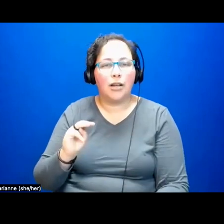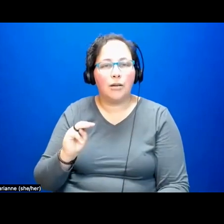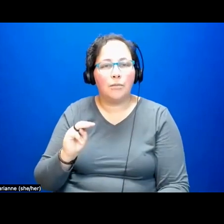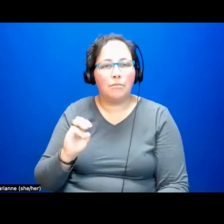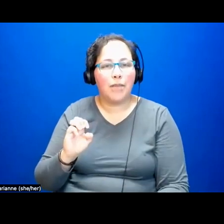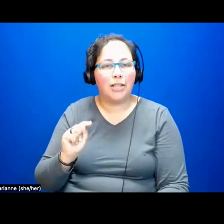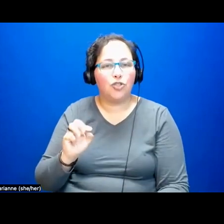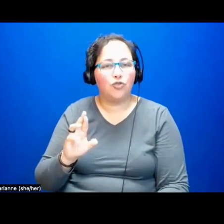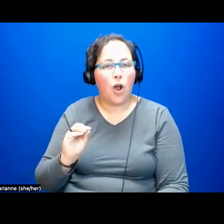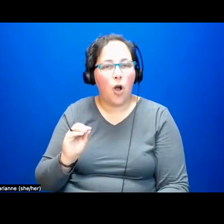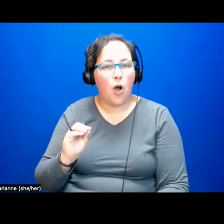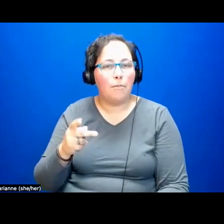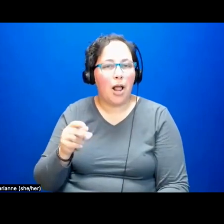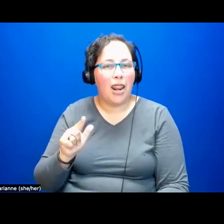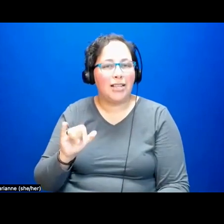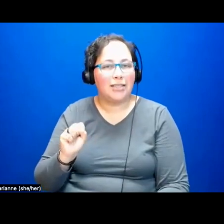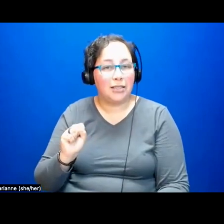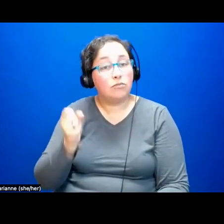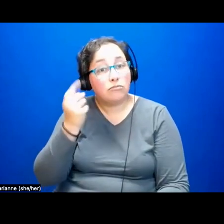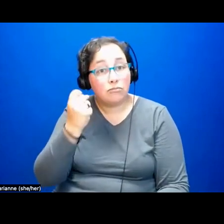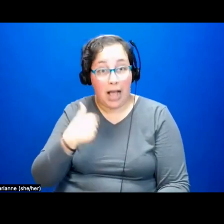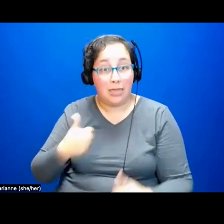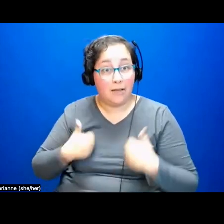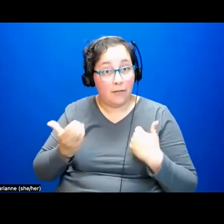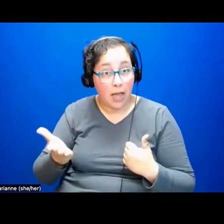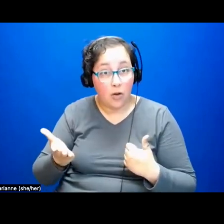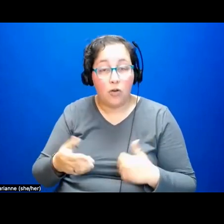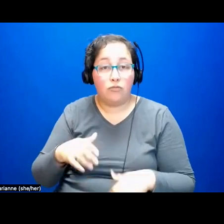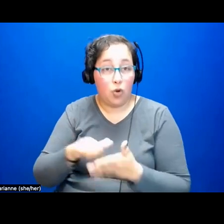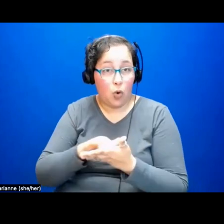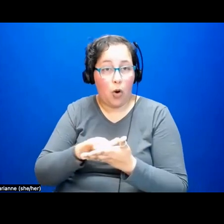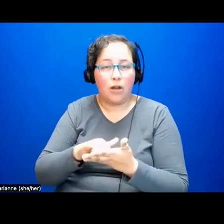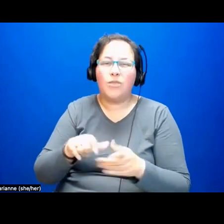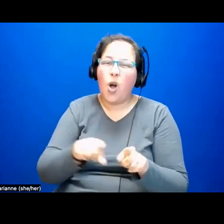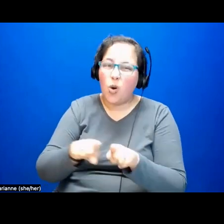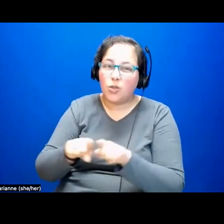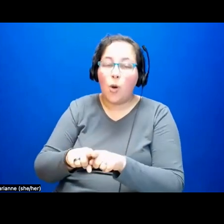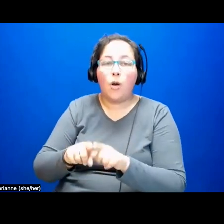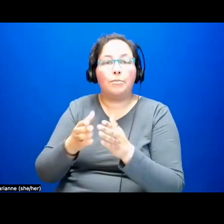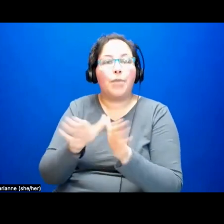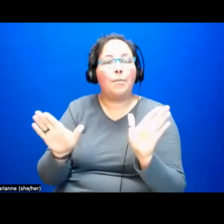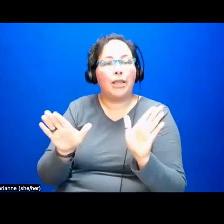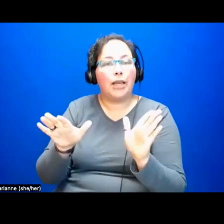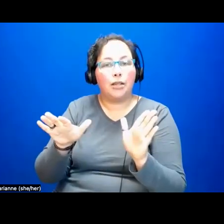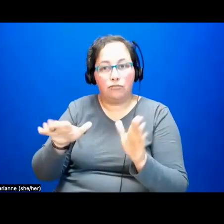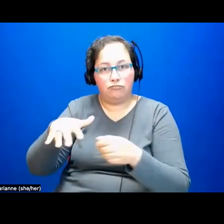where I live. And it's a place also where public sector unions articulate a substantial